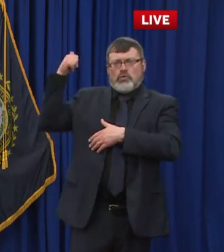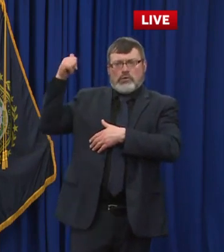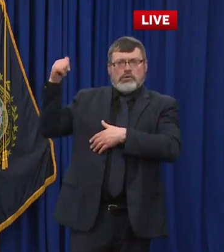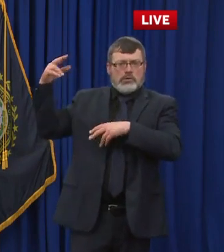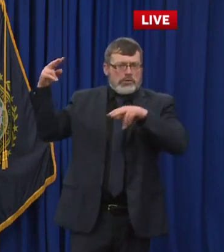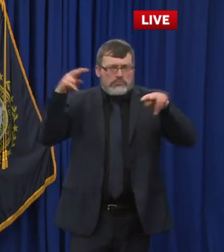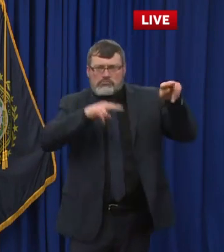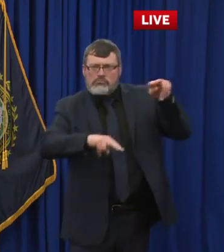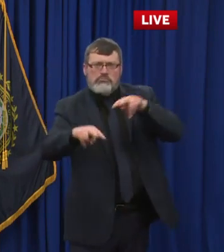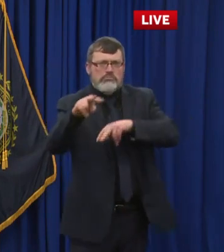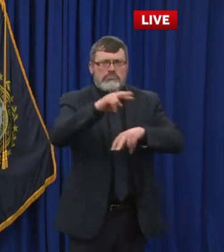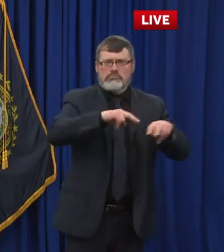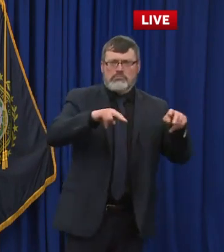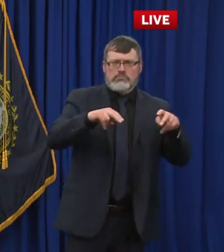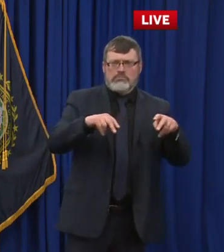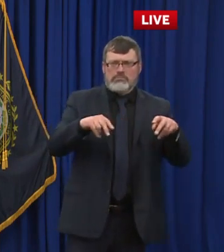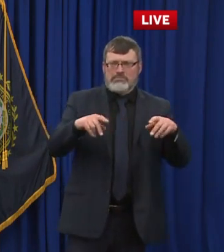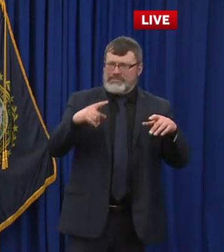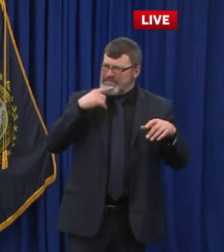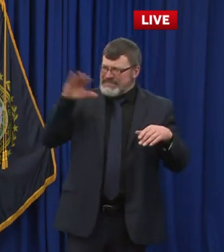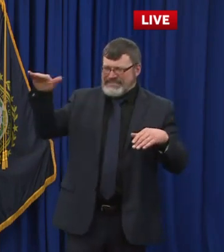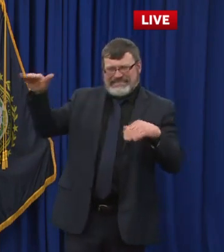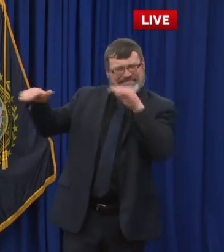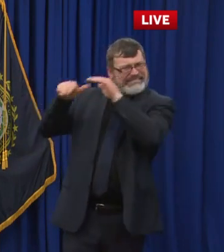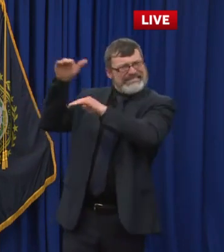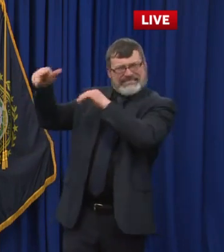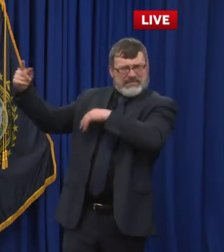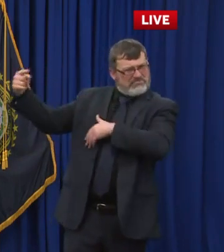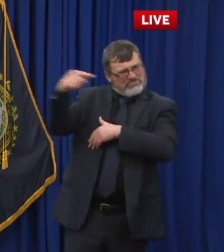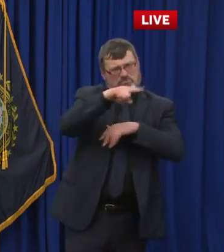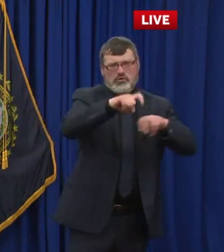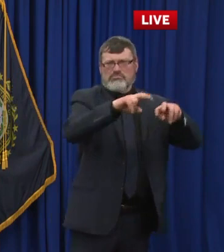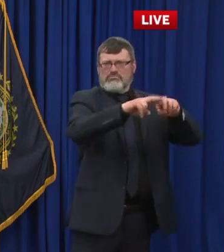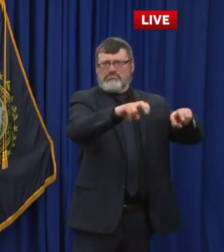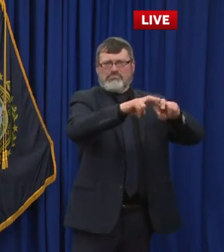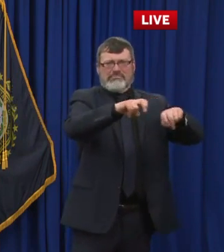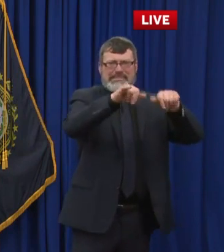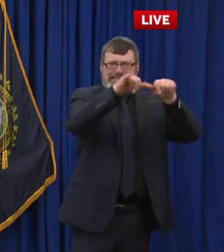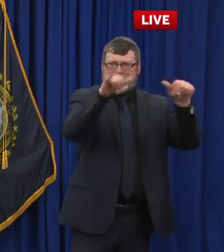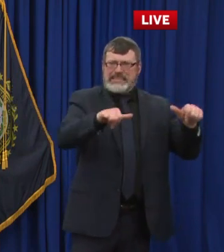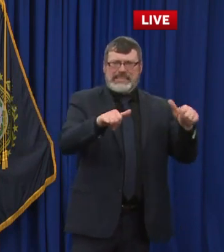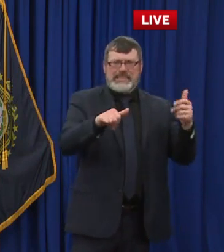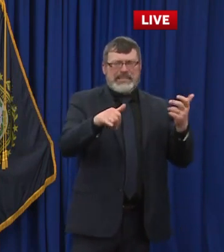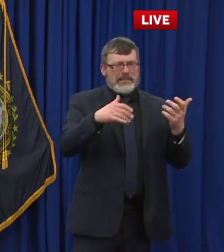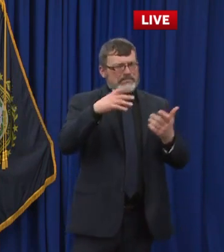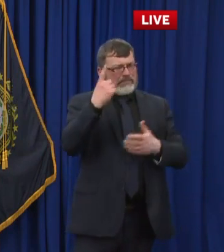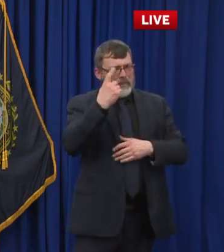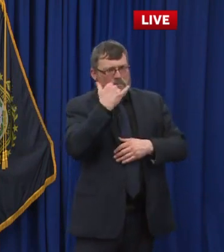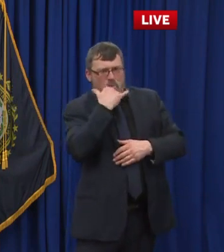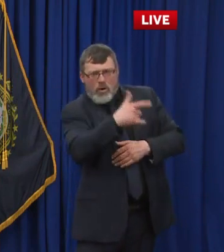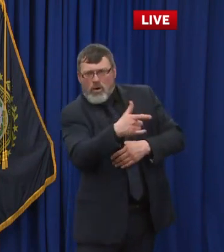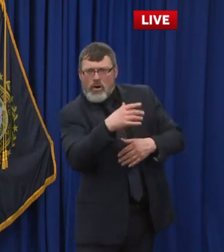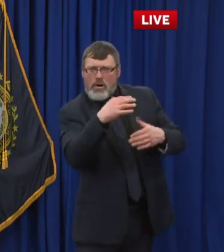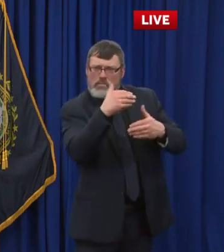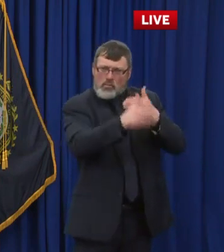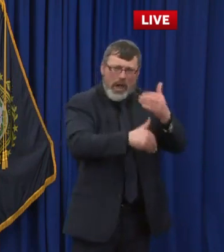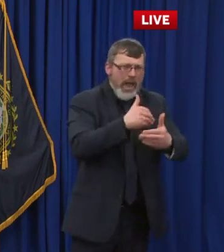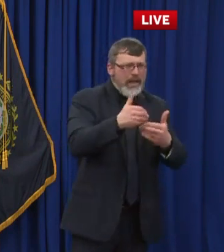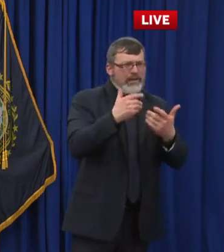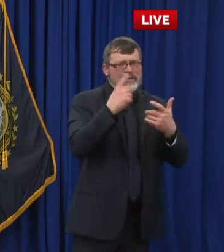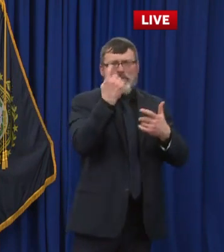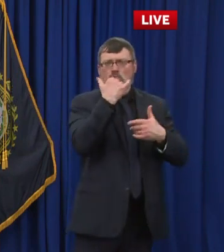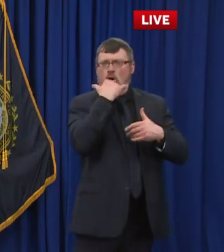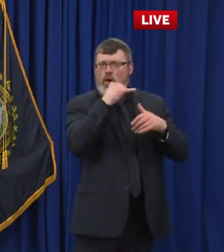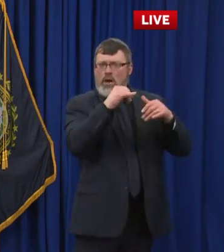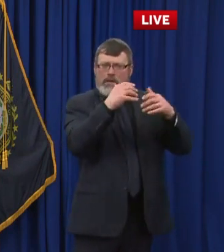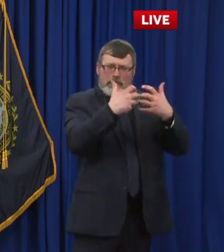community and auditing of the software of the voting machine, and at least one other hand recount in the race to find out what happened or if there were